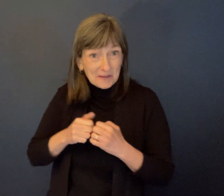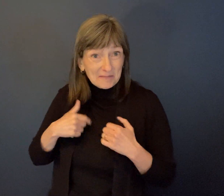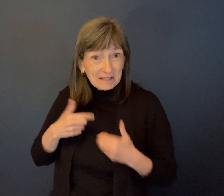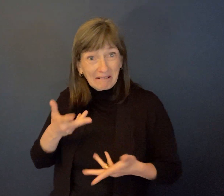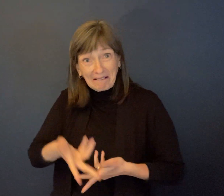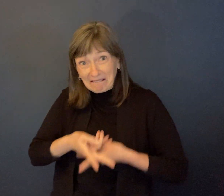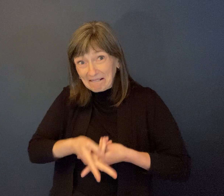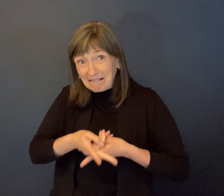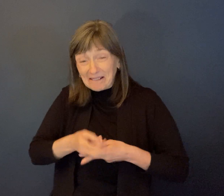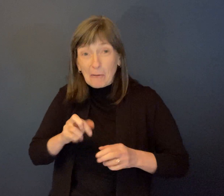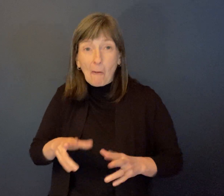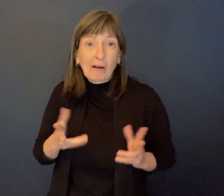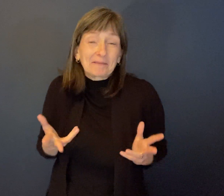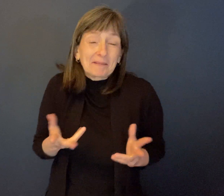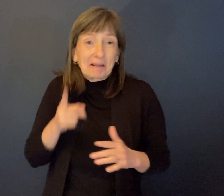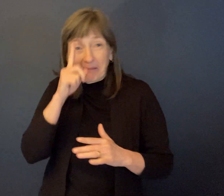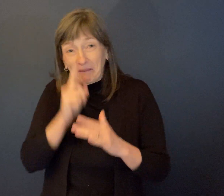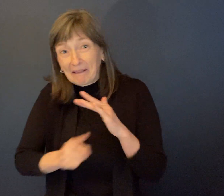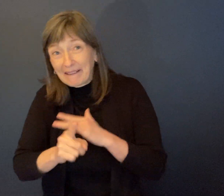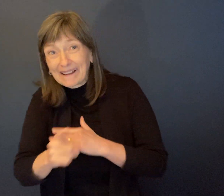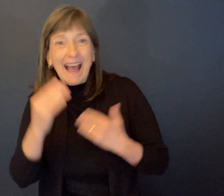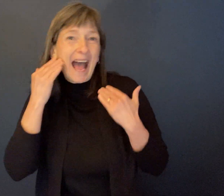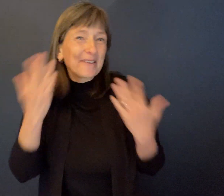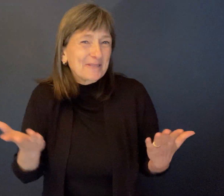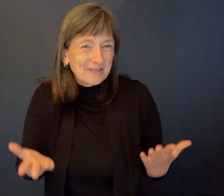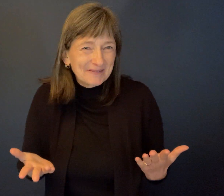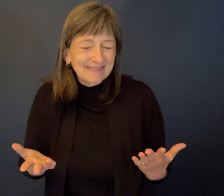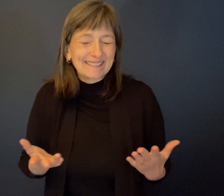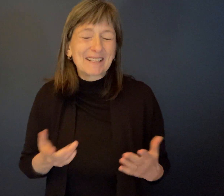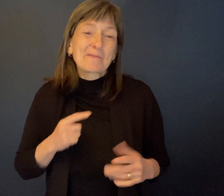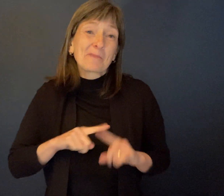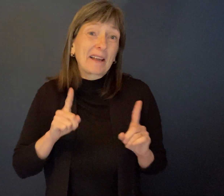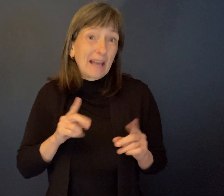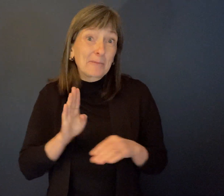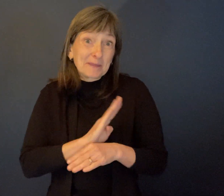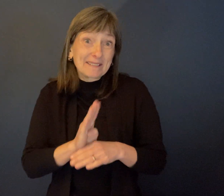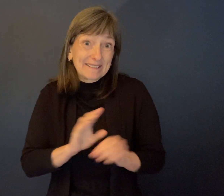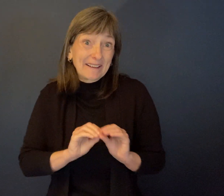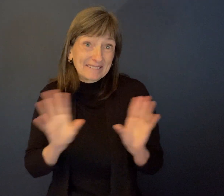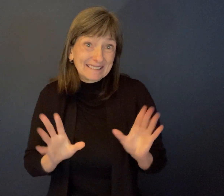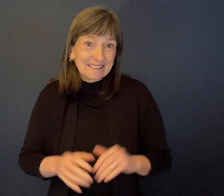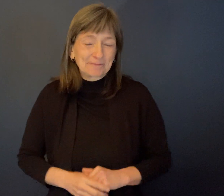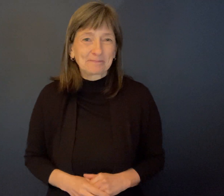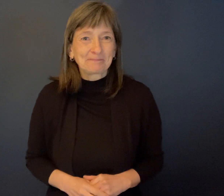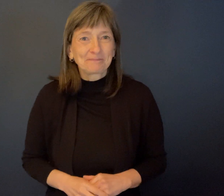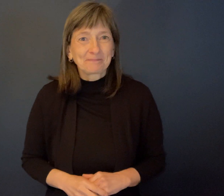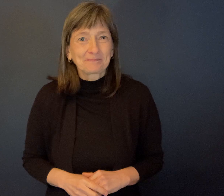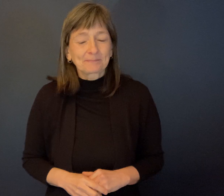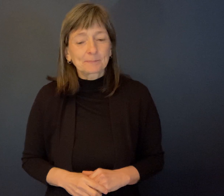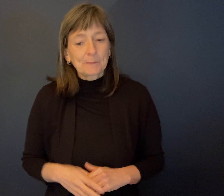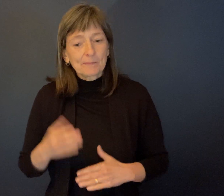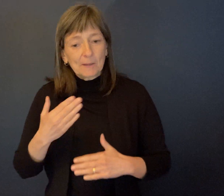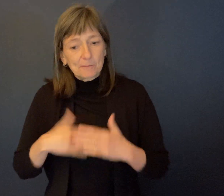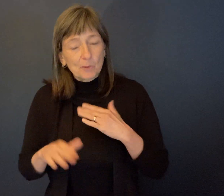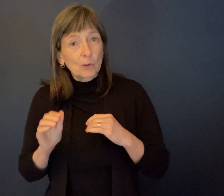a rascal. Or just a rascal, yeah. Yeah, so it was, you know, being born with a disability, I think it just made that